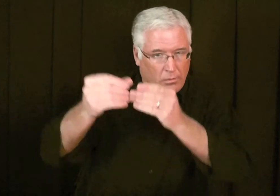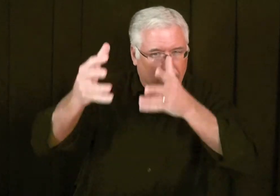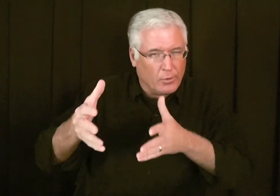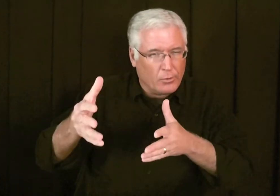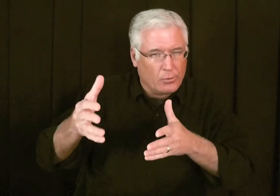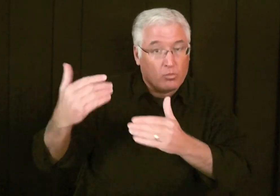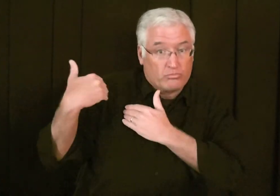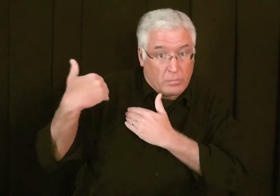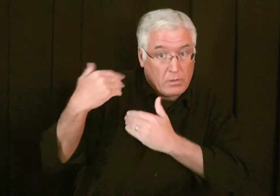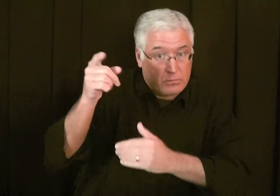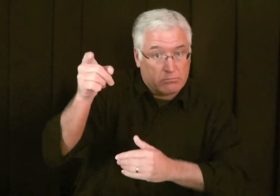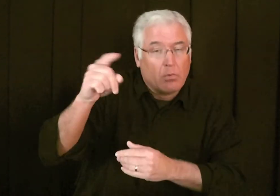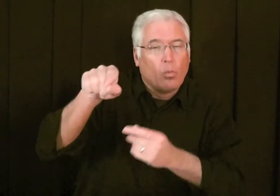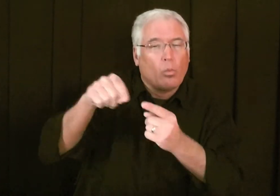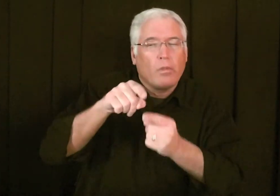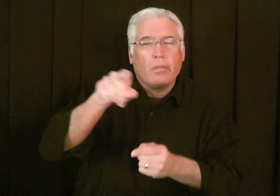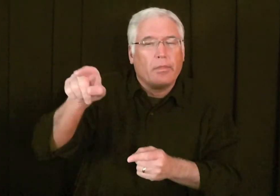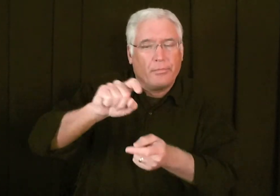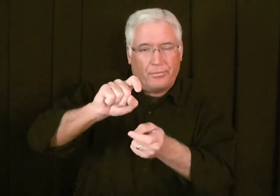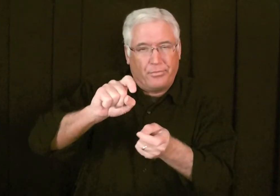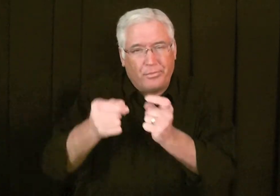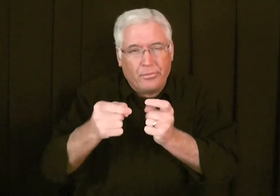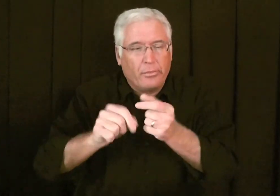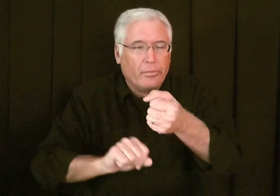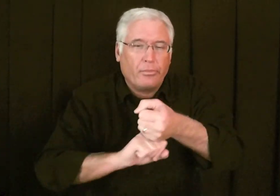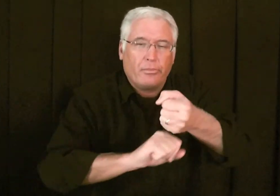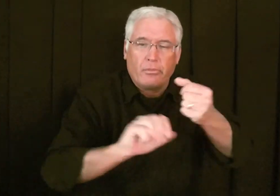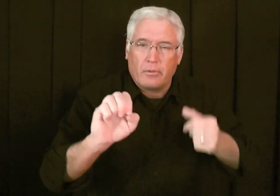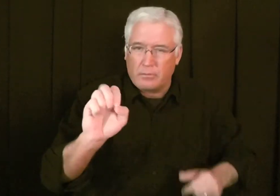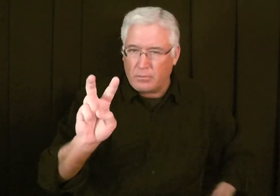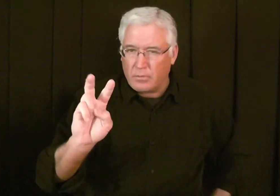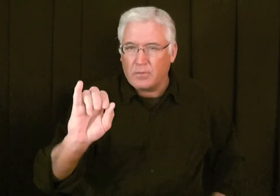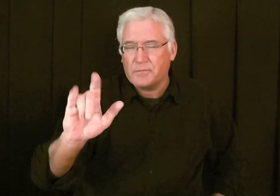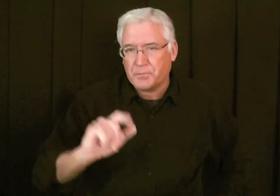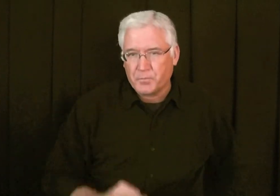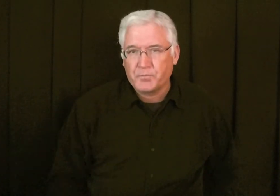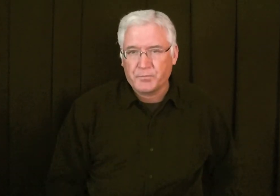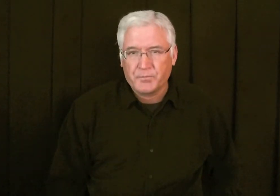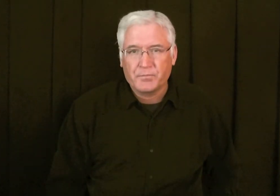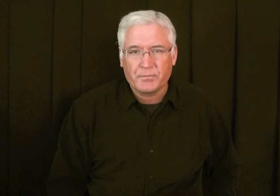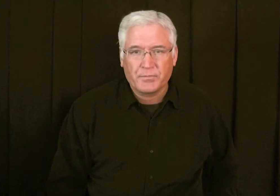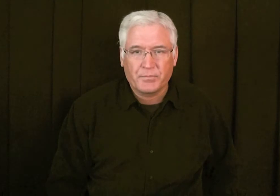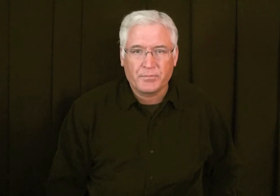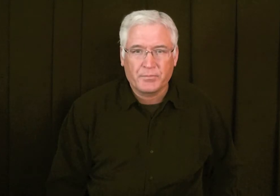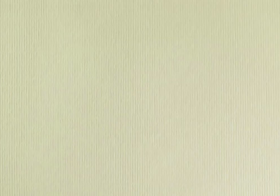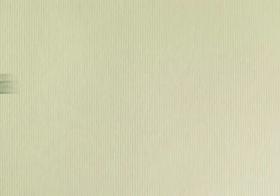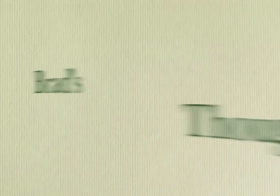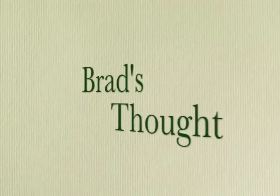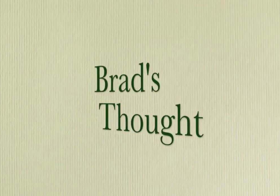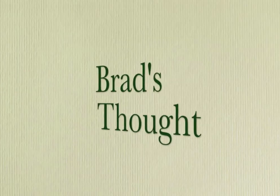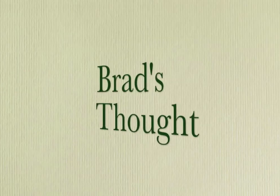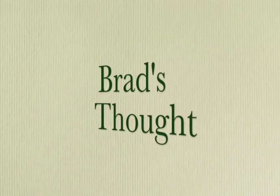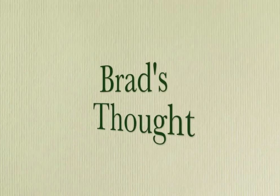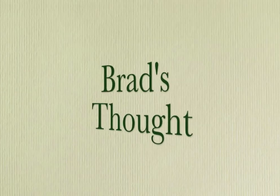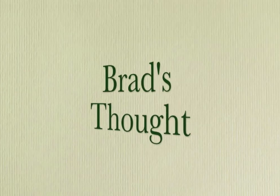and to hold them accountable. Accountable not to change from supporting things that are good for evil things.